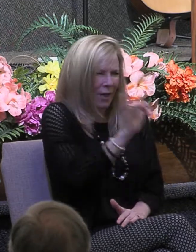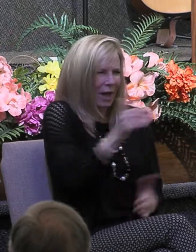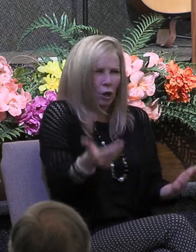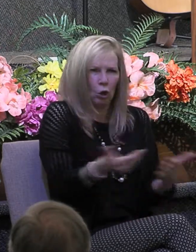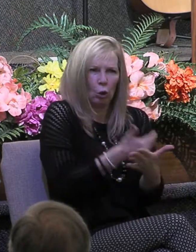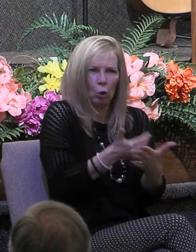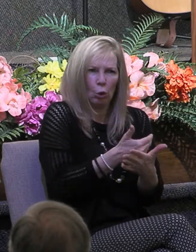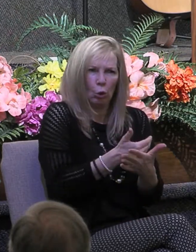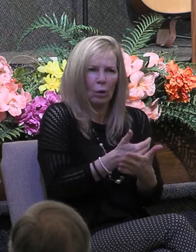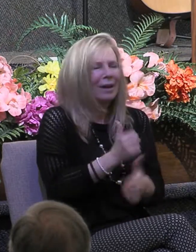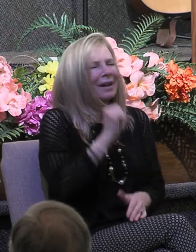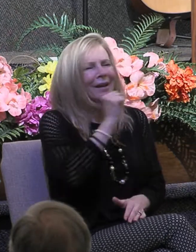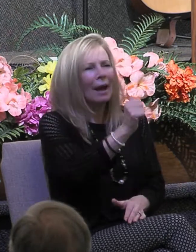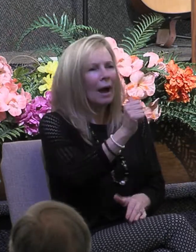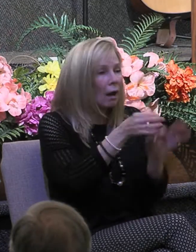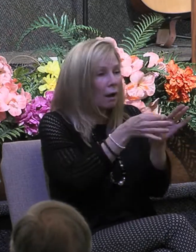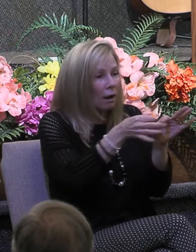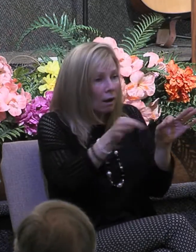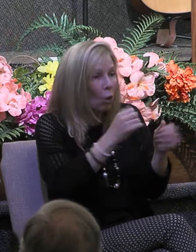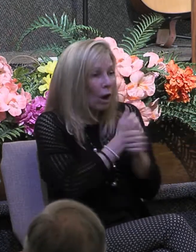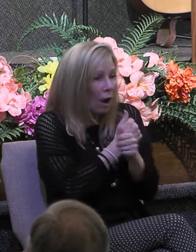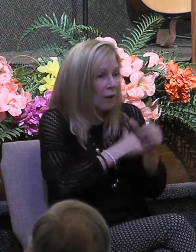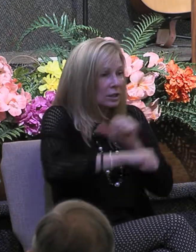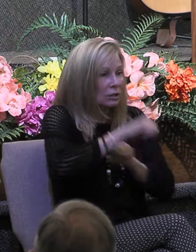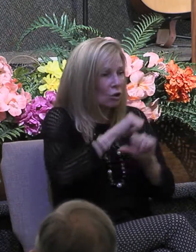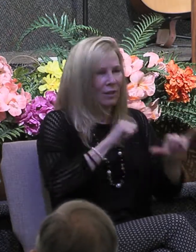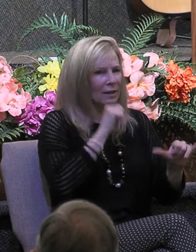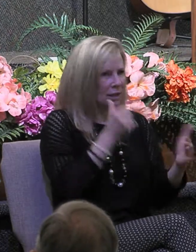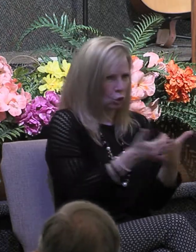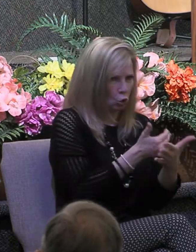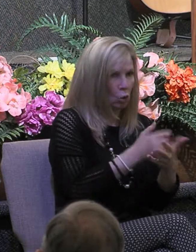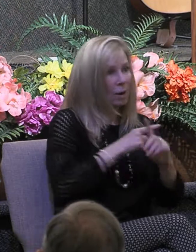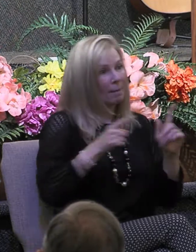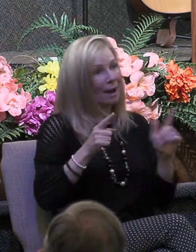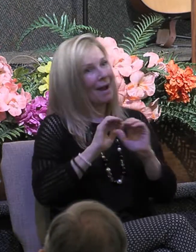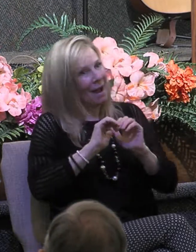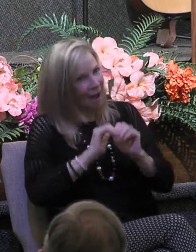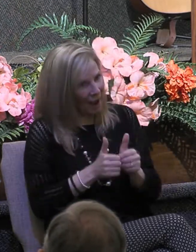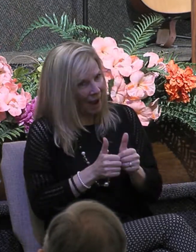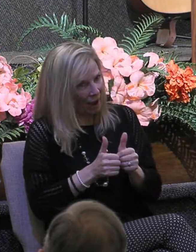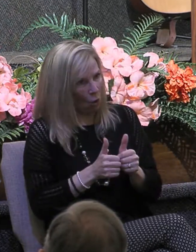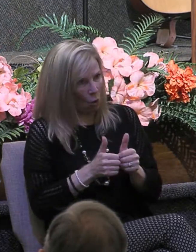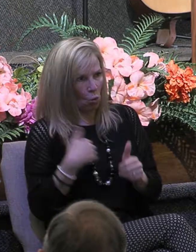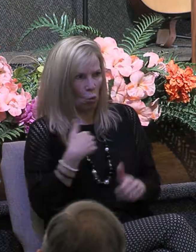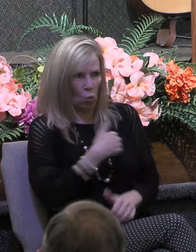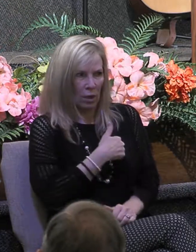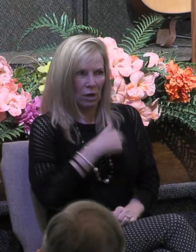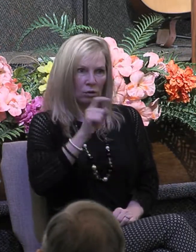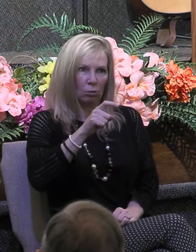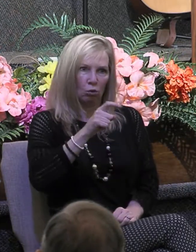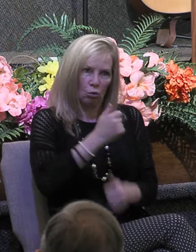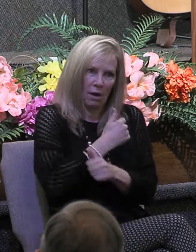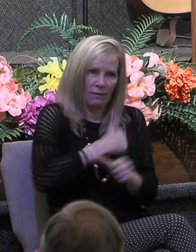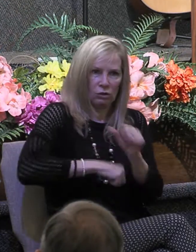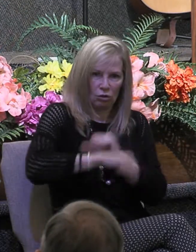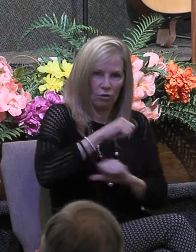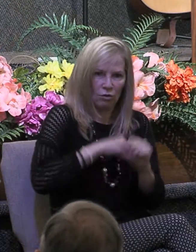love one another, but the way in which we are commanded to love one another. See, Jesus